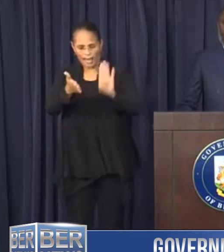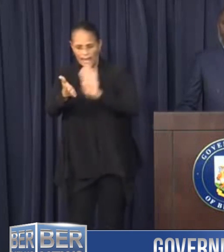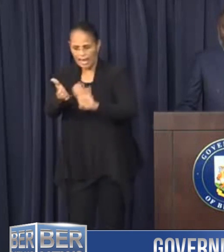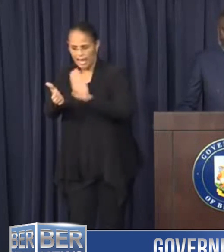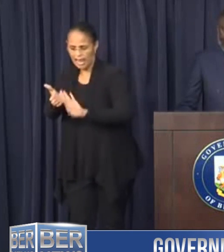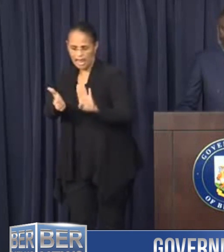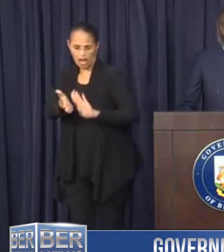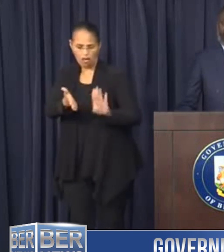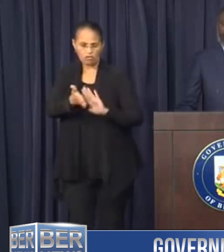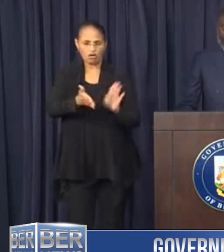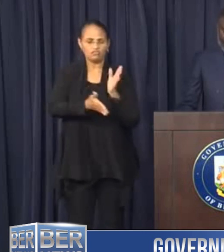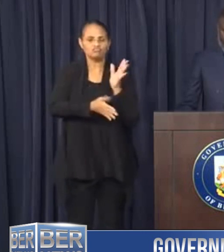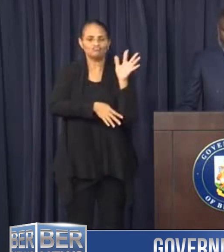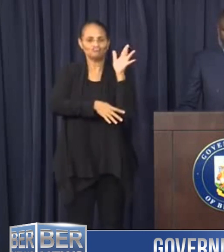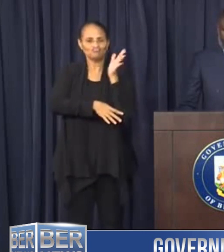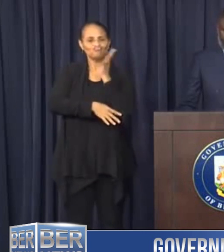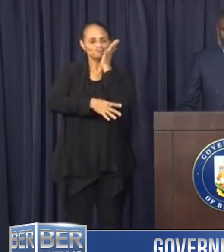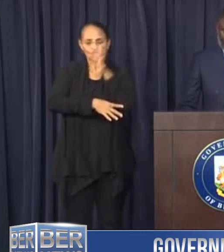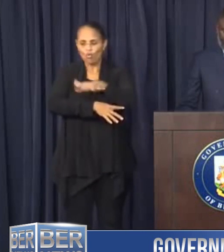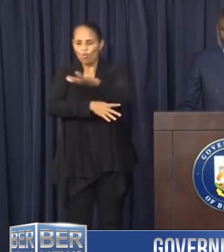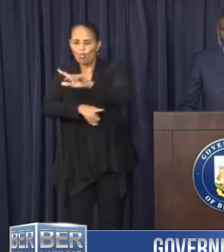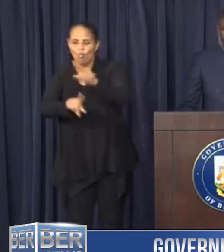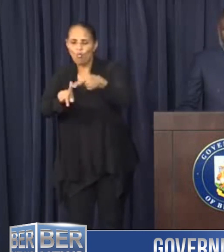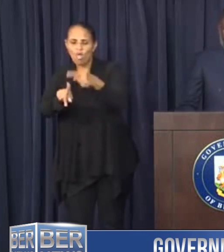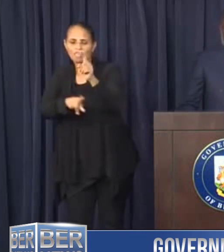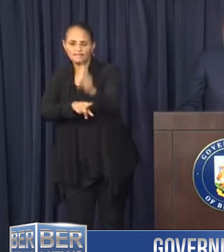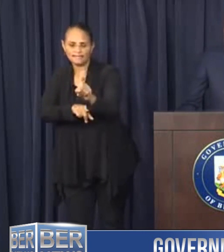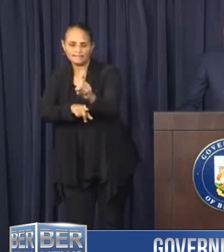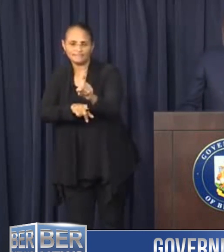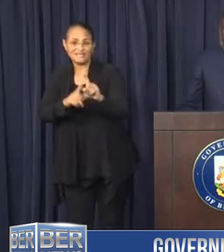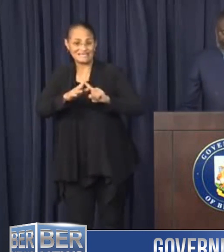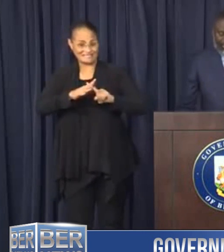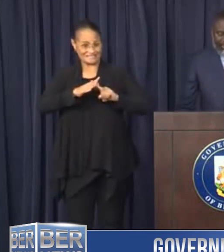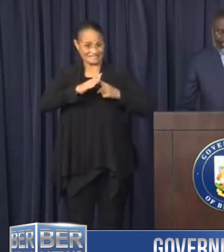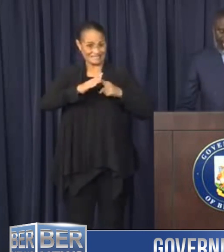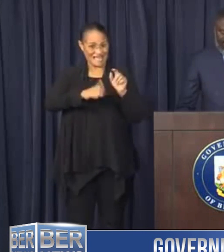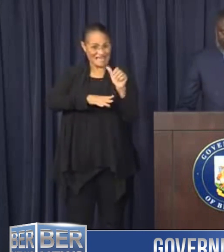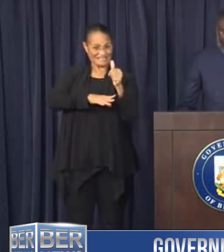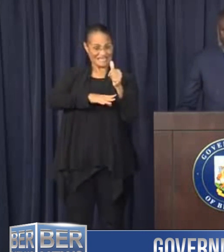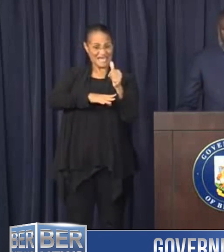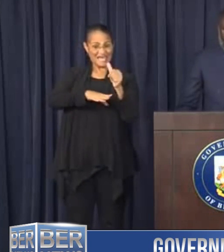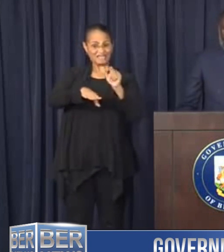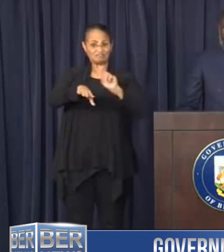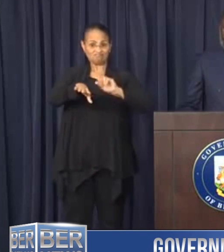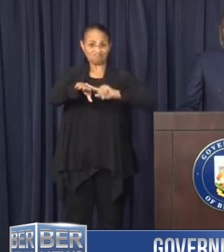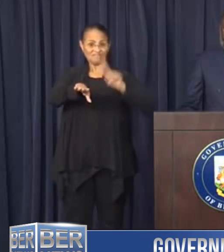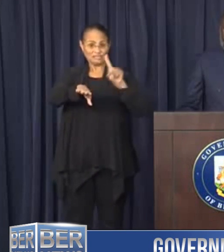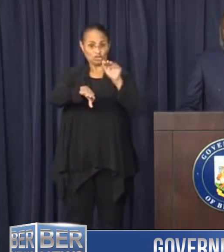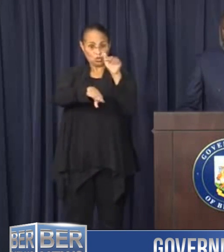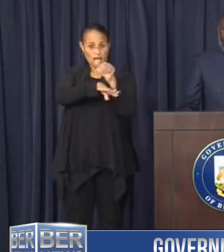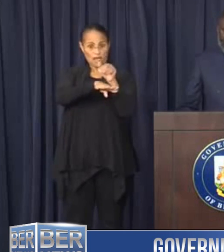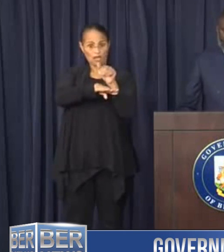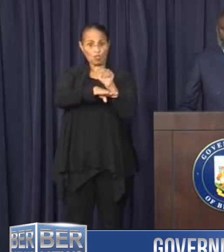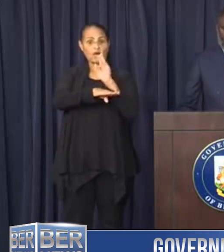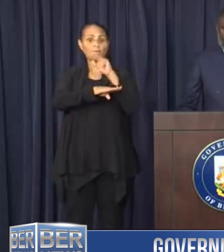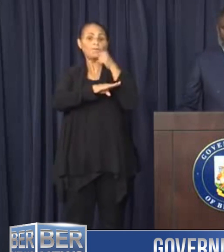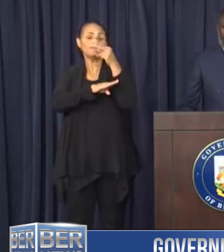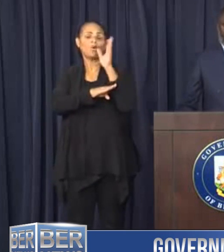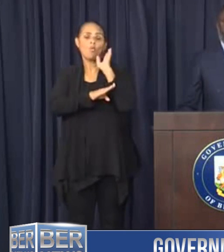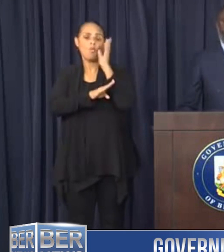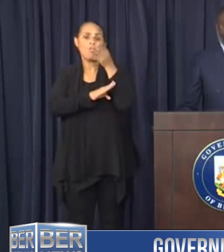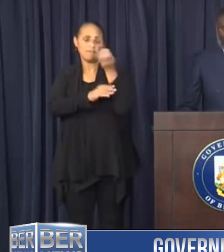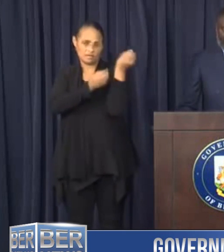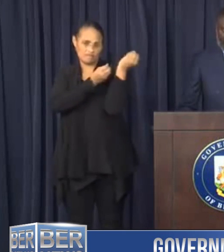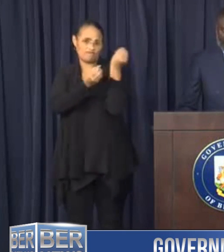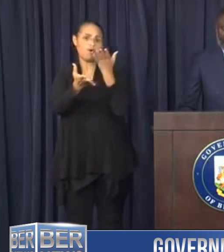debris as and when needed. Starting at 10pm tonight, we will keep the public updated on our